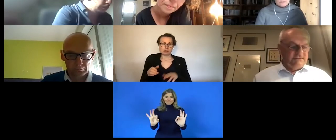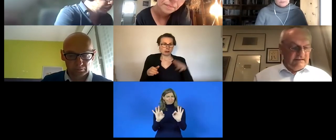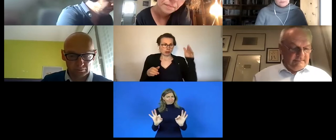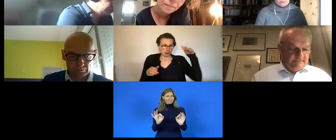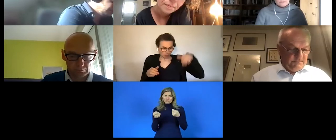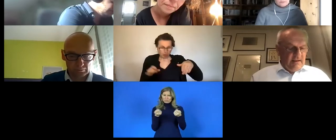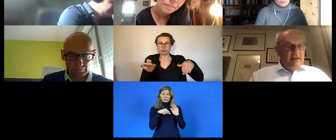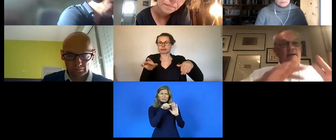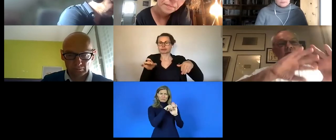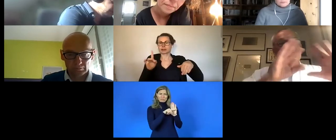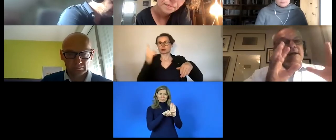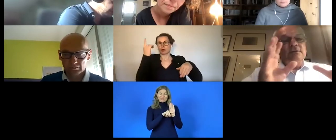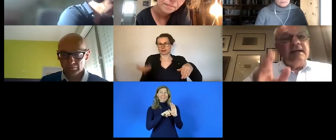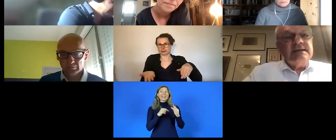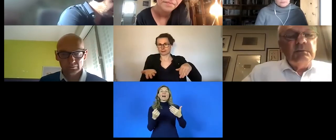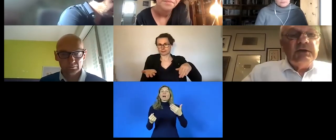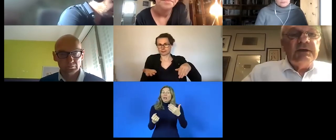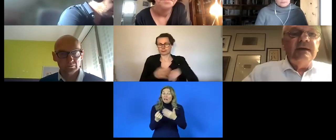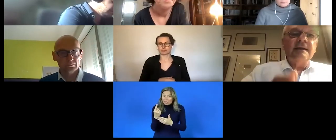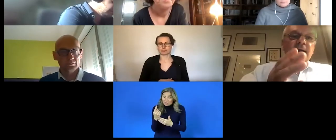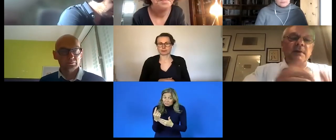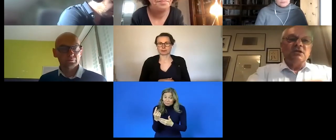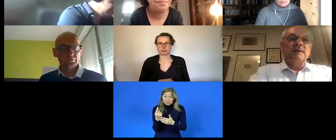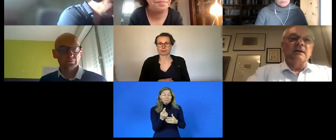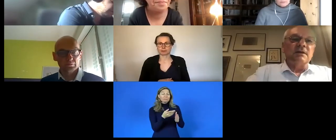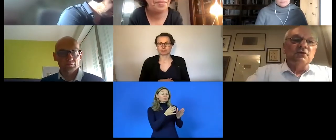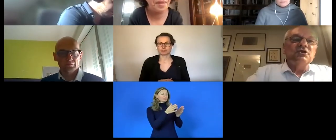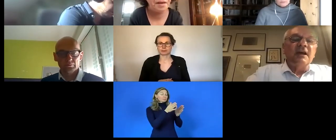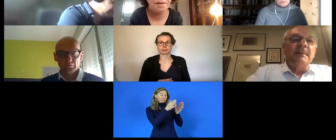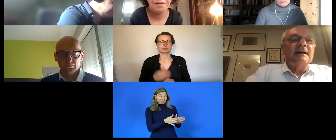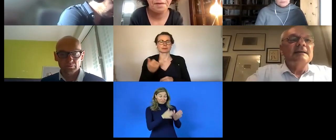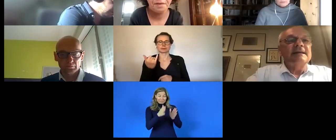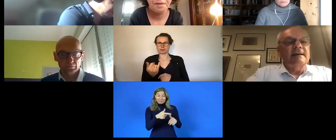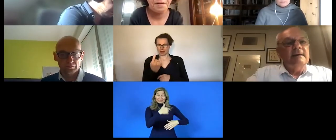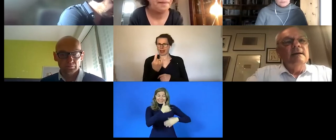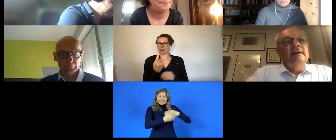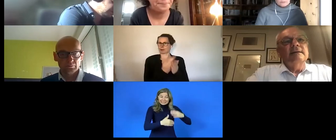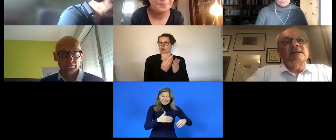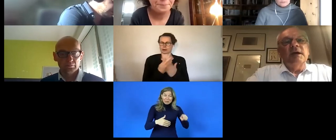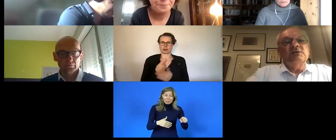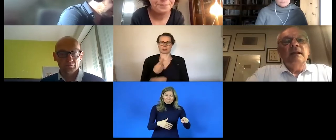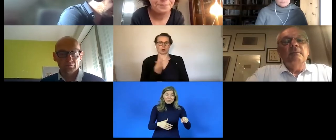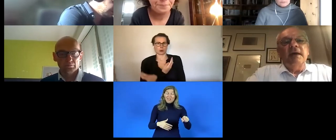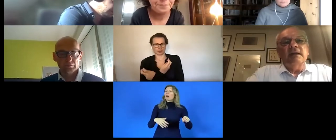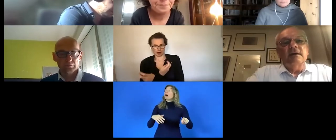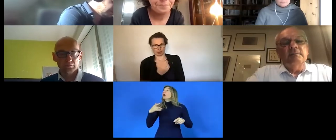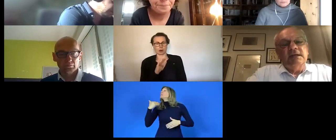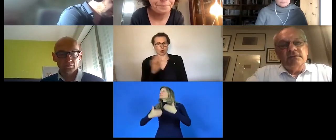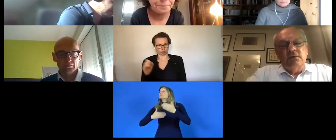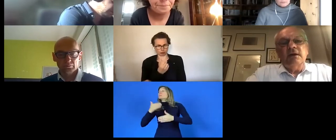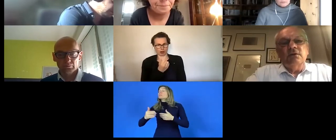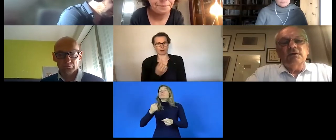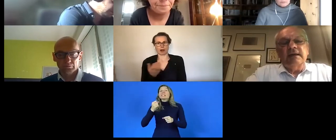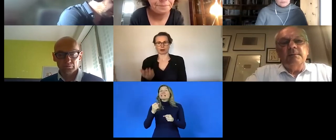where the disabled and disadvantaged persons are the first to lose their jobs when